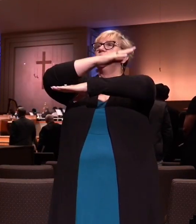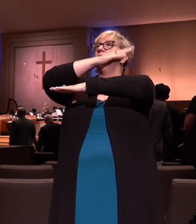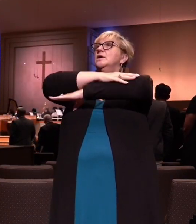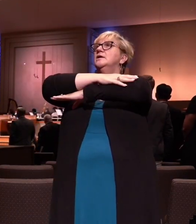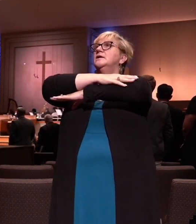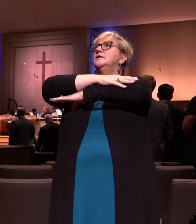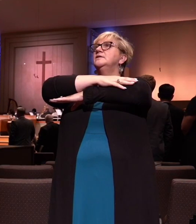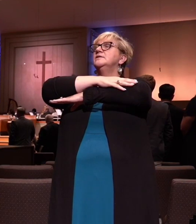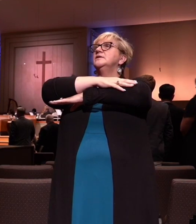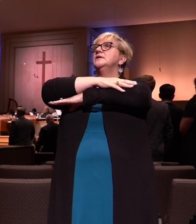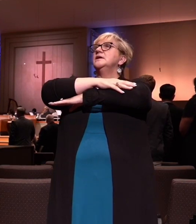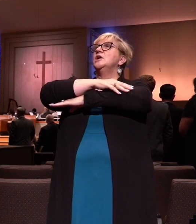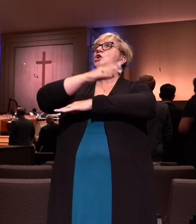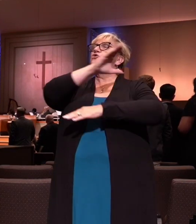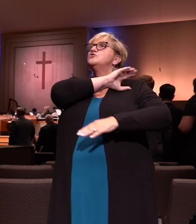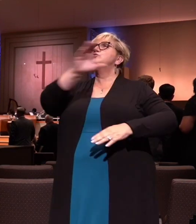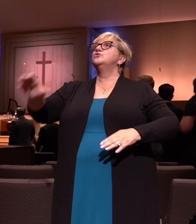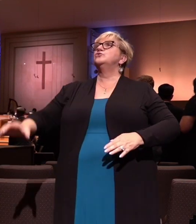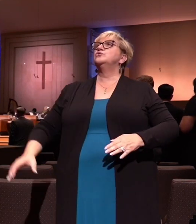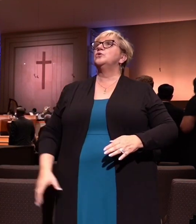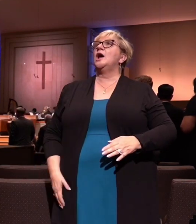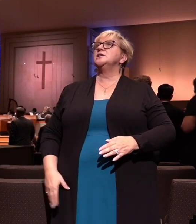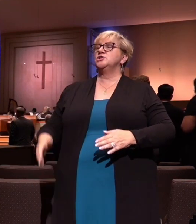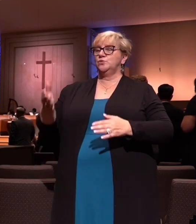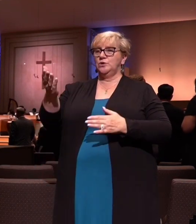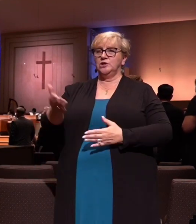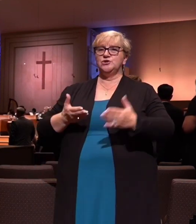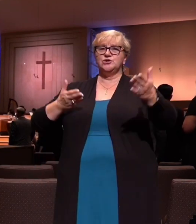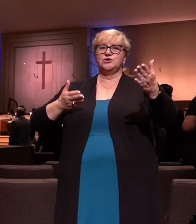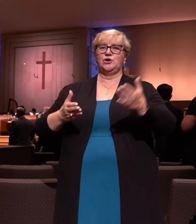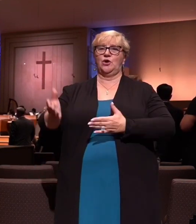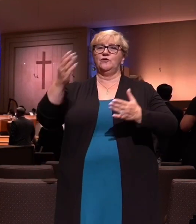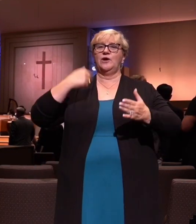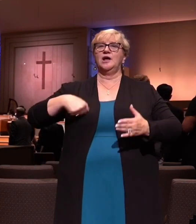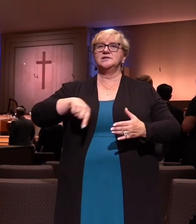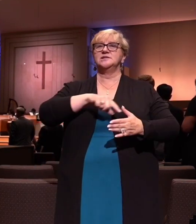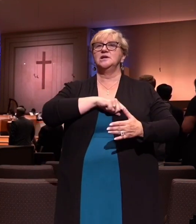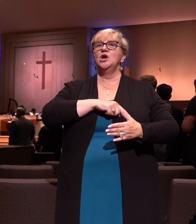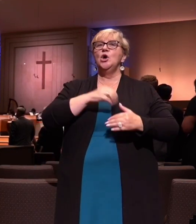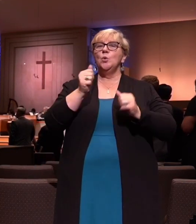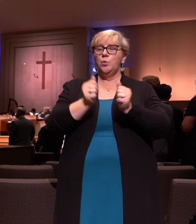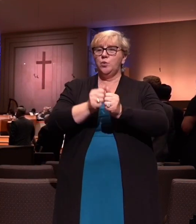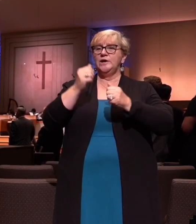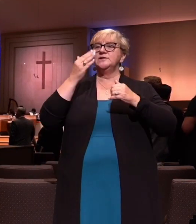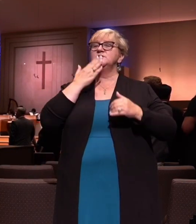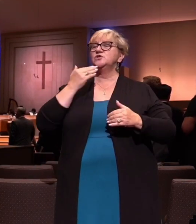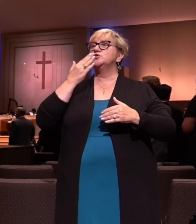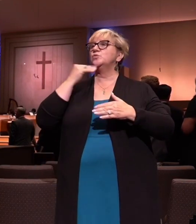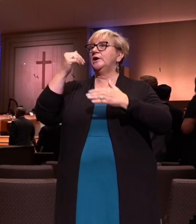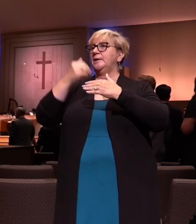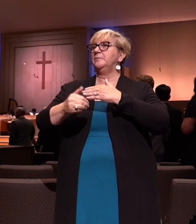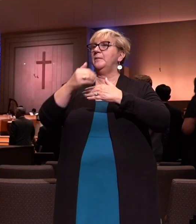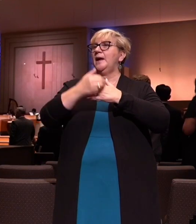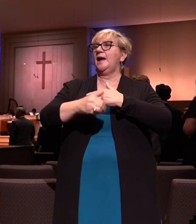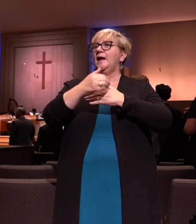Christ will gird Himself and serve us with sweet manna all